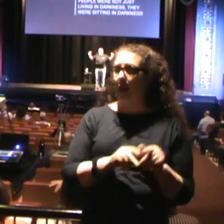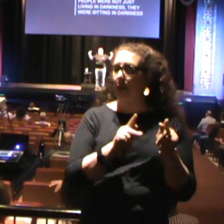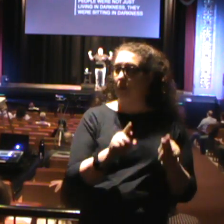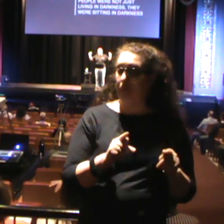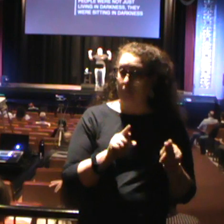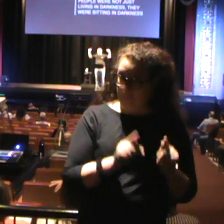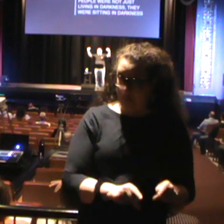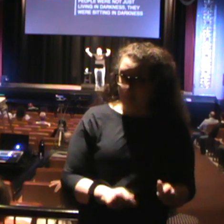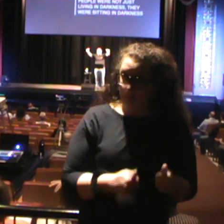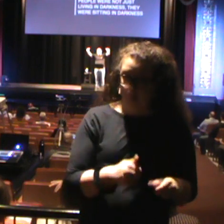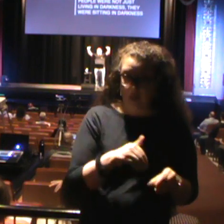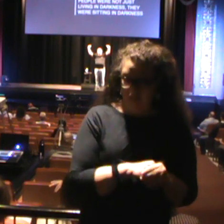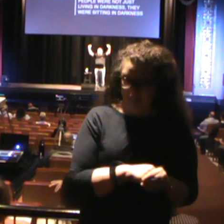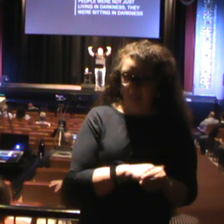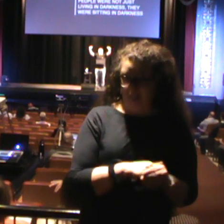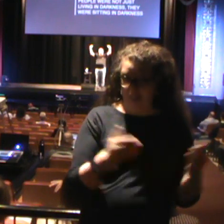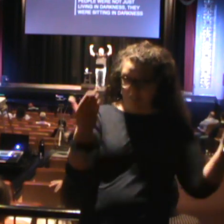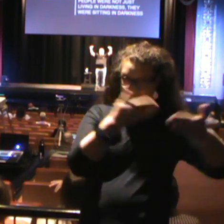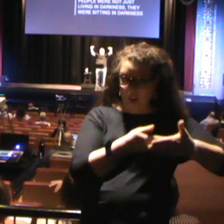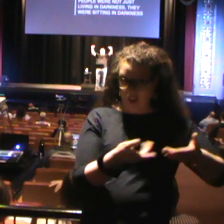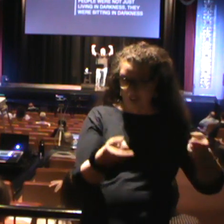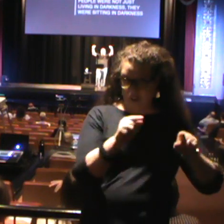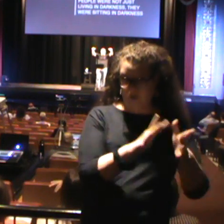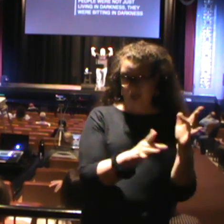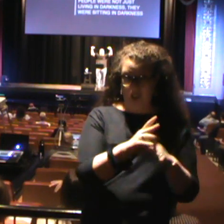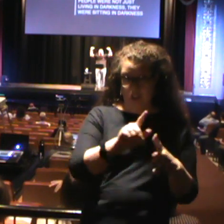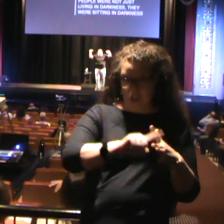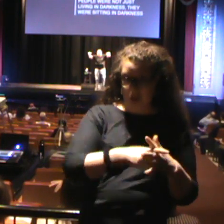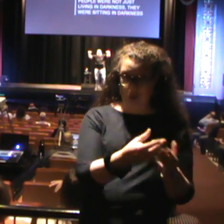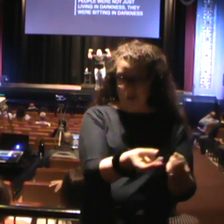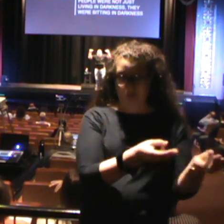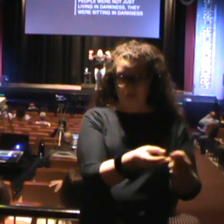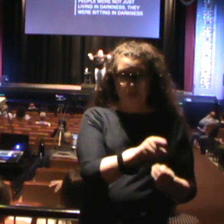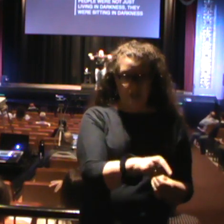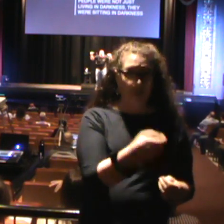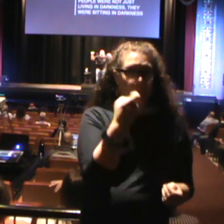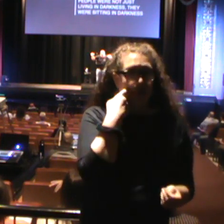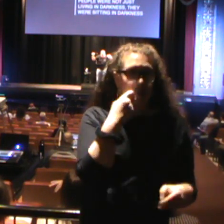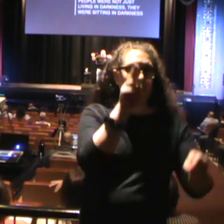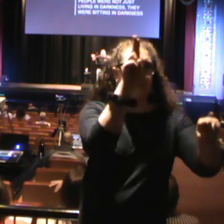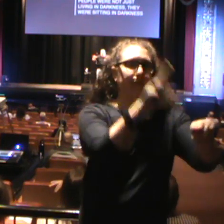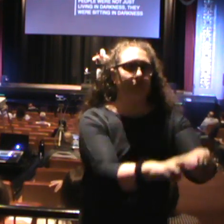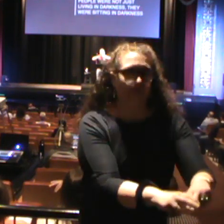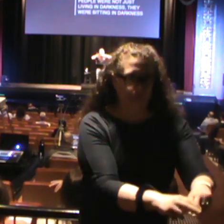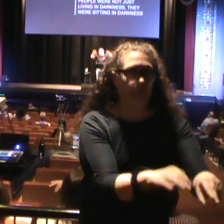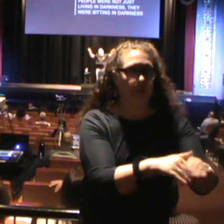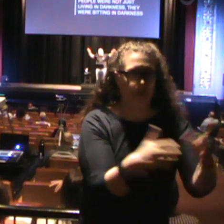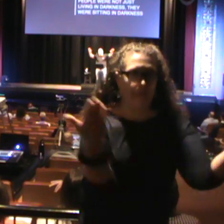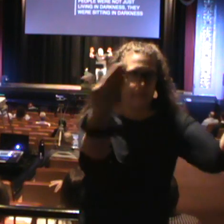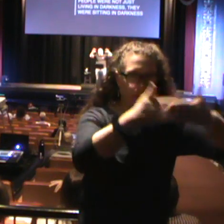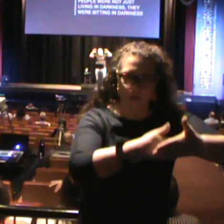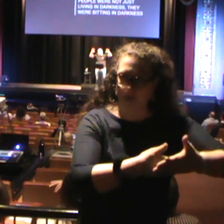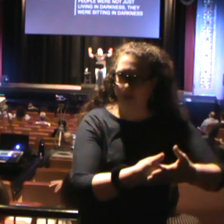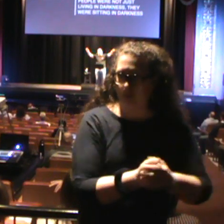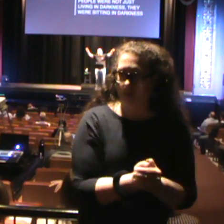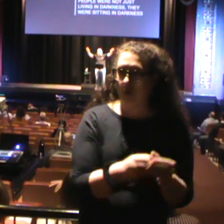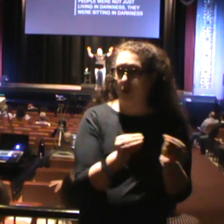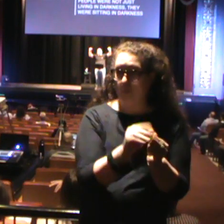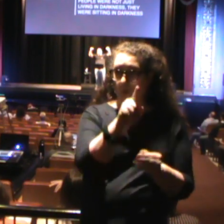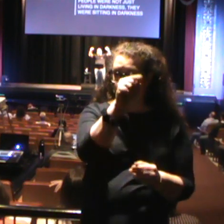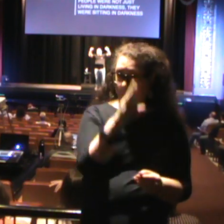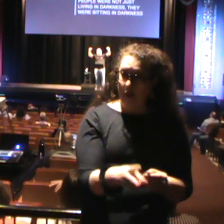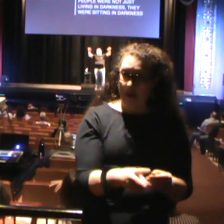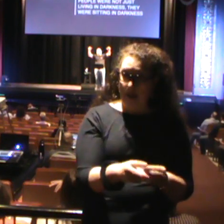in darkness, by the time that Jesus started His ministry, people were literally sitting in darkness. Over half of the